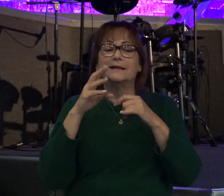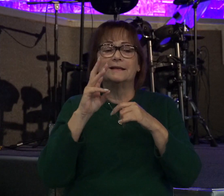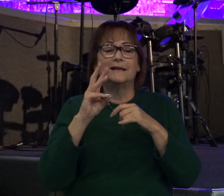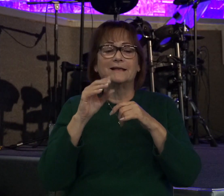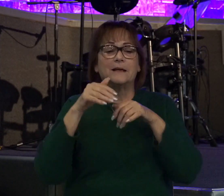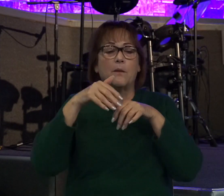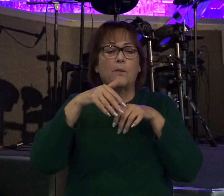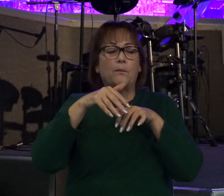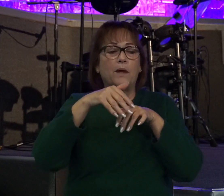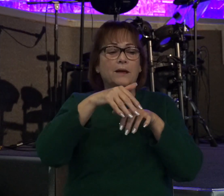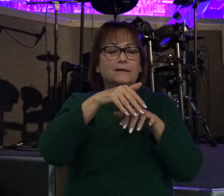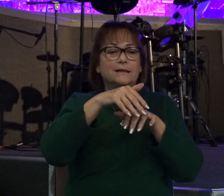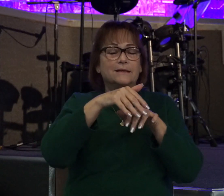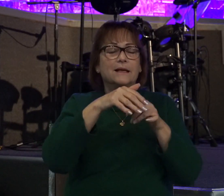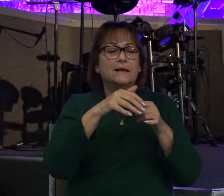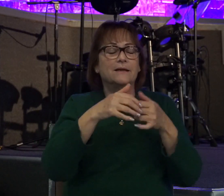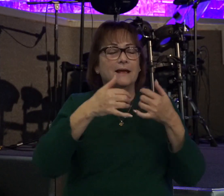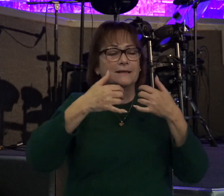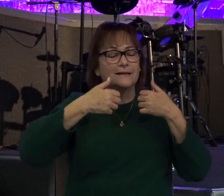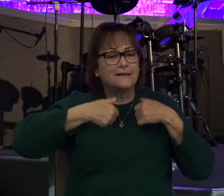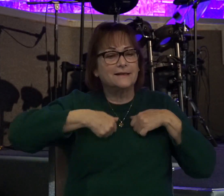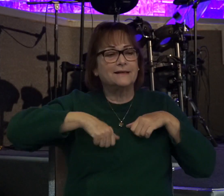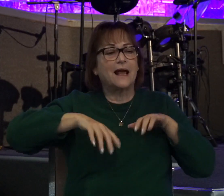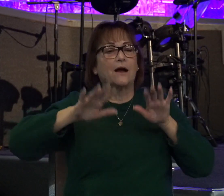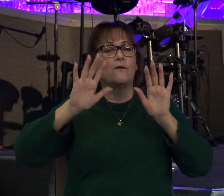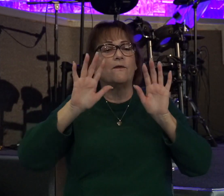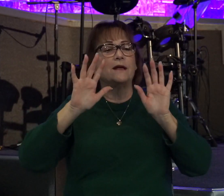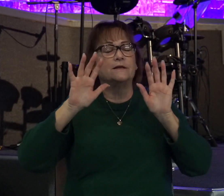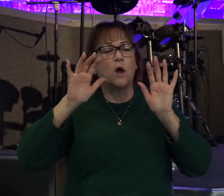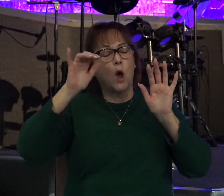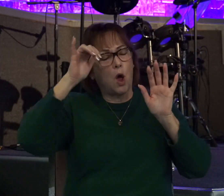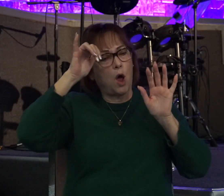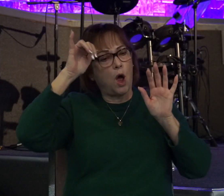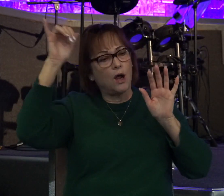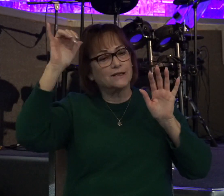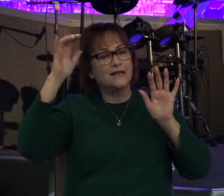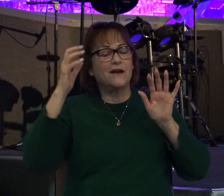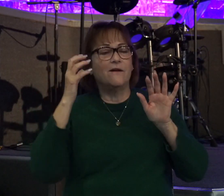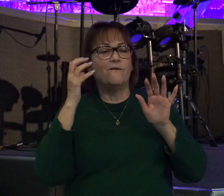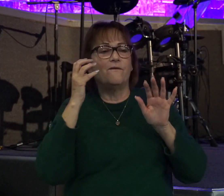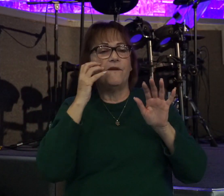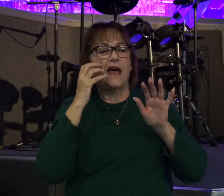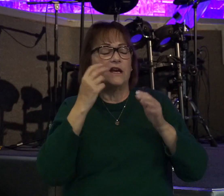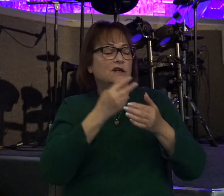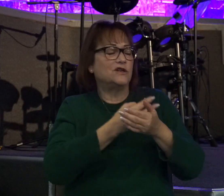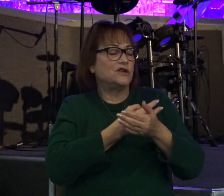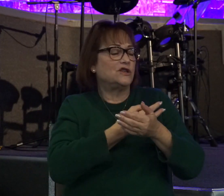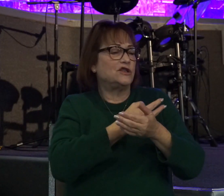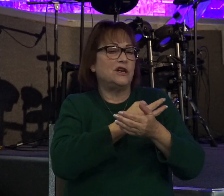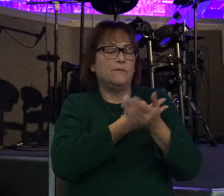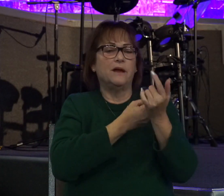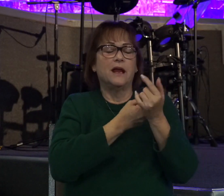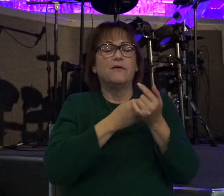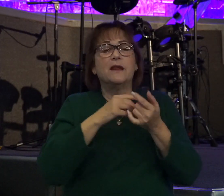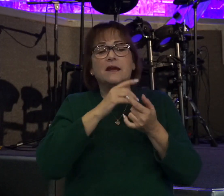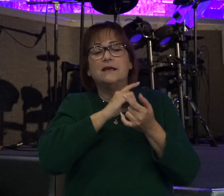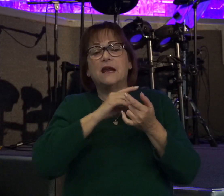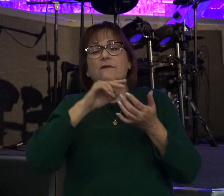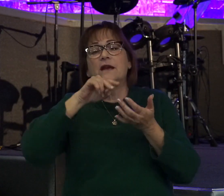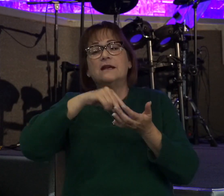sacrificed oxen and fatted sheep. Then David danced before the Lord with all his might and